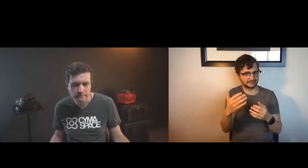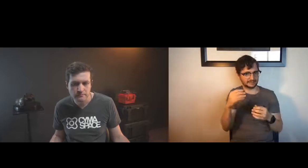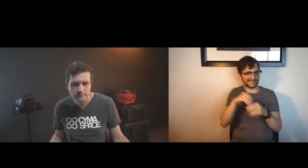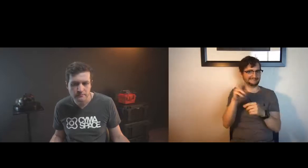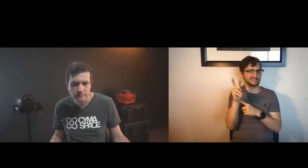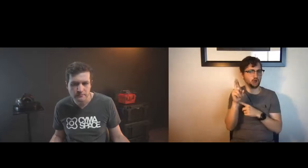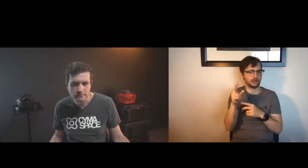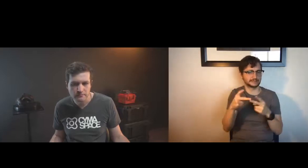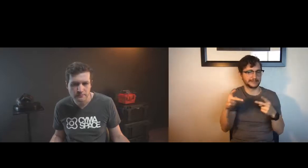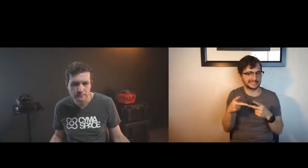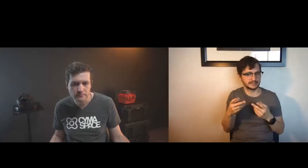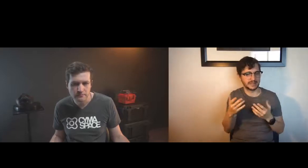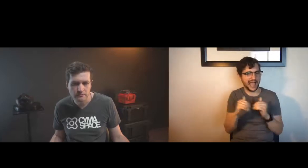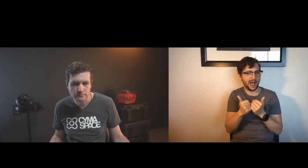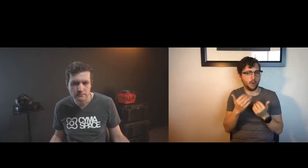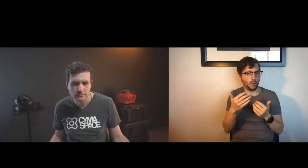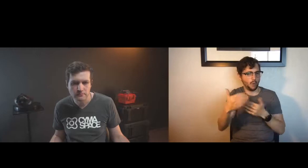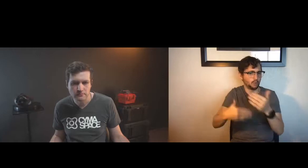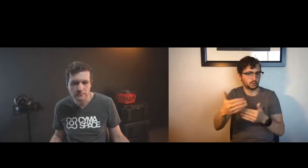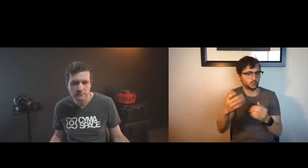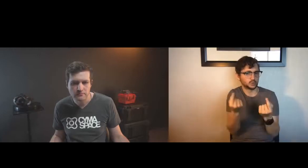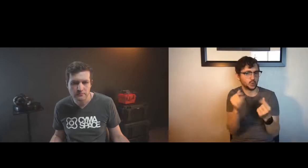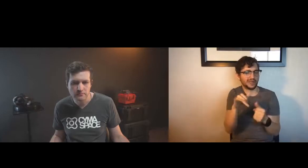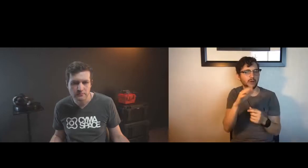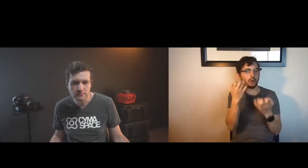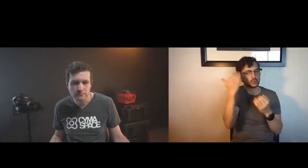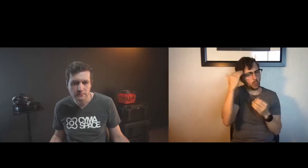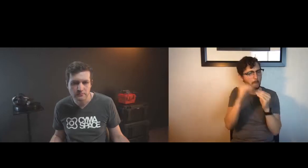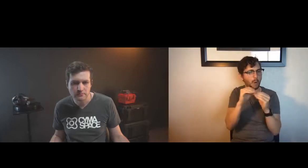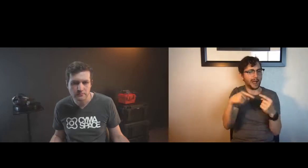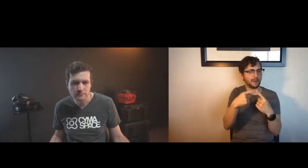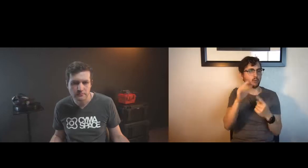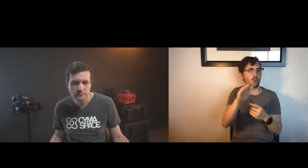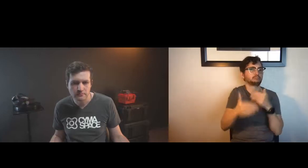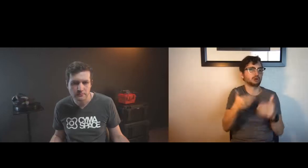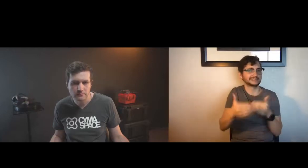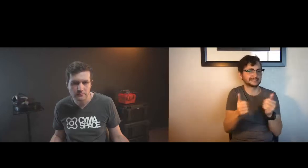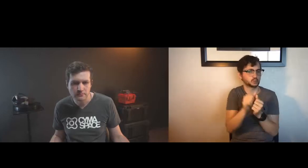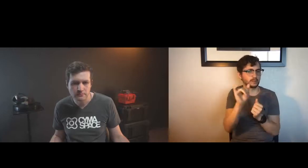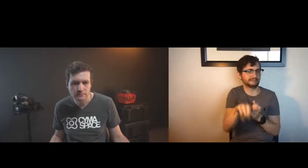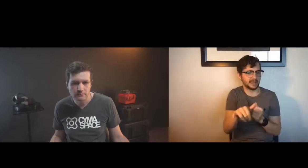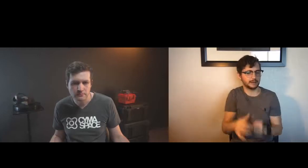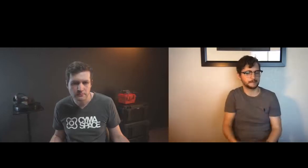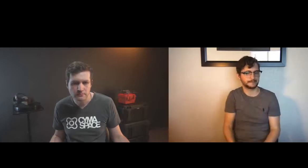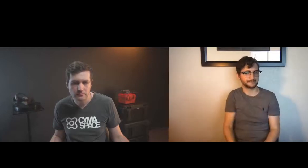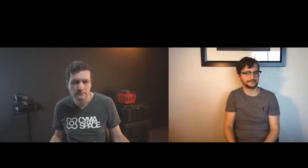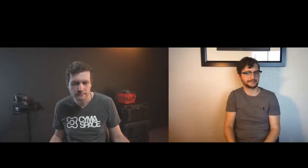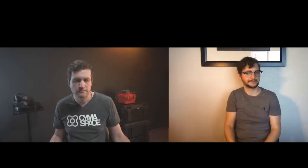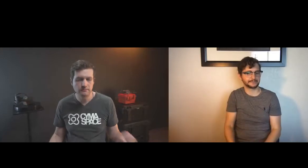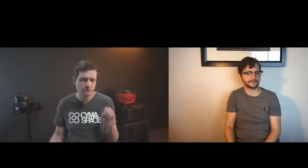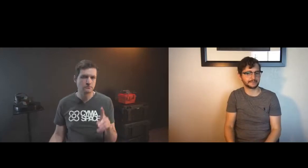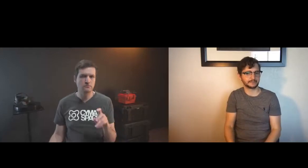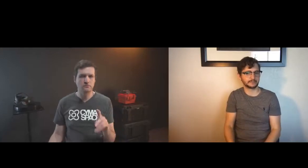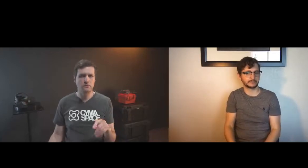make sign language processing a possibility in a vr space so i think they're asking more about